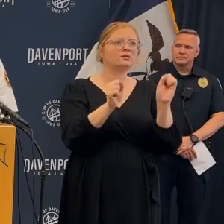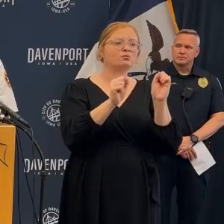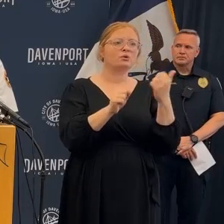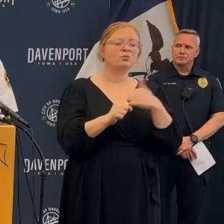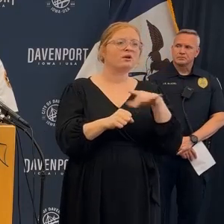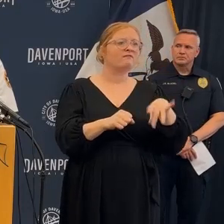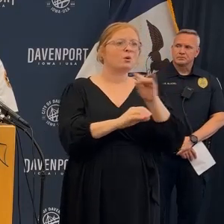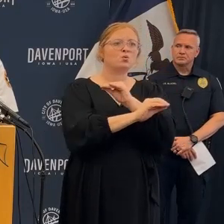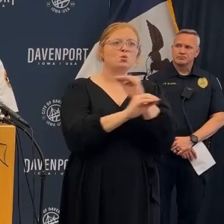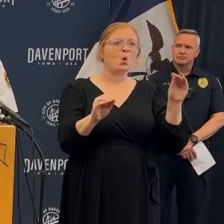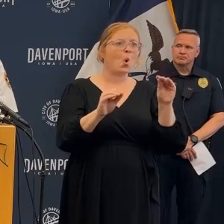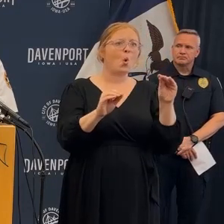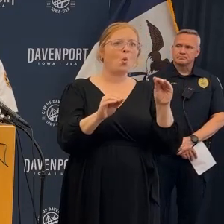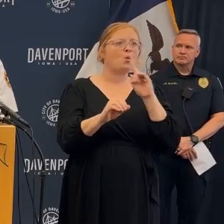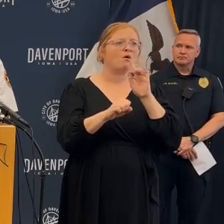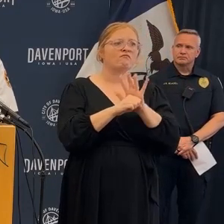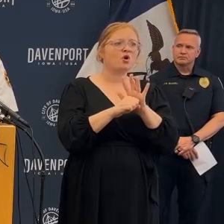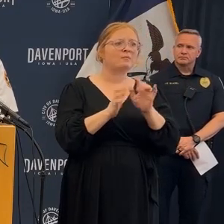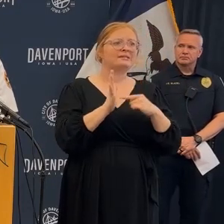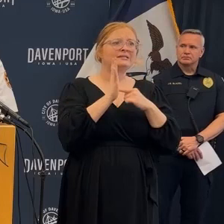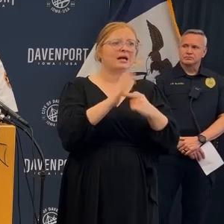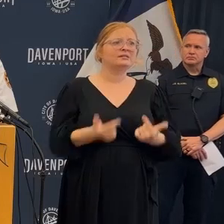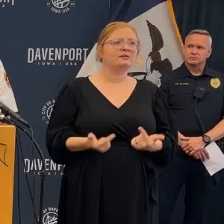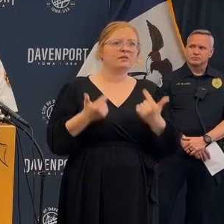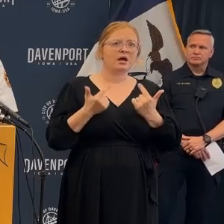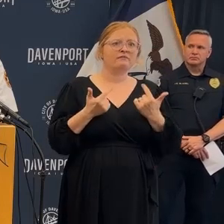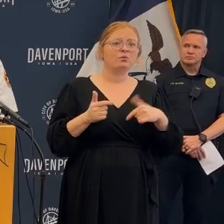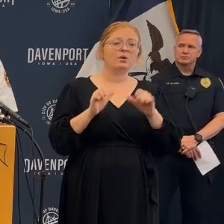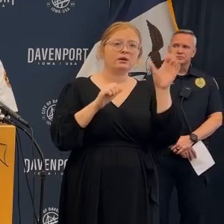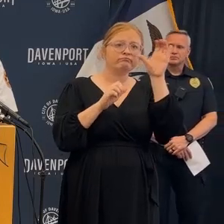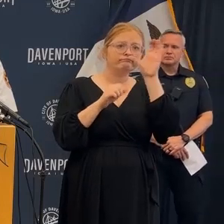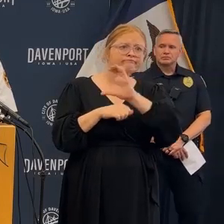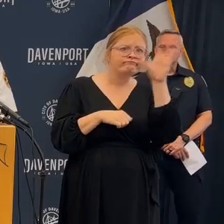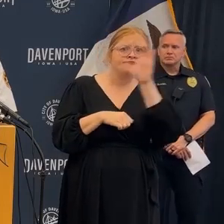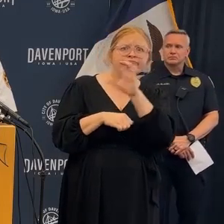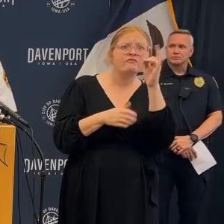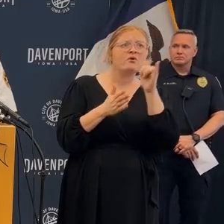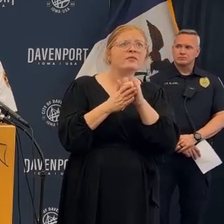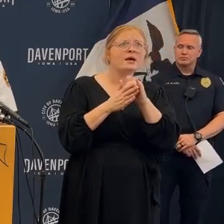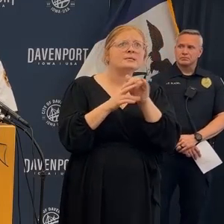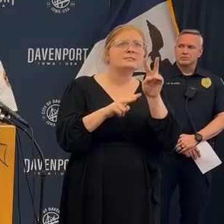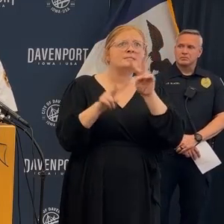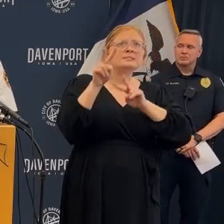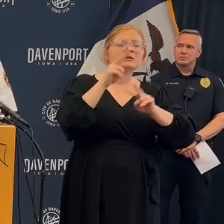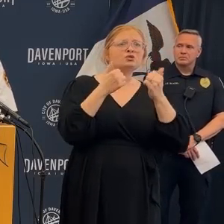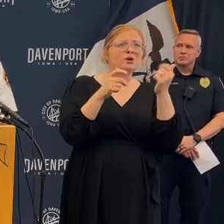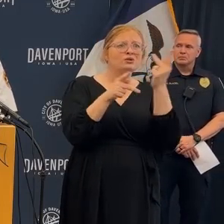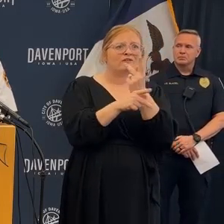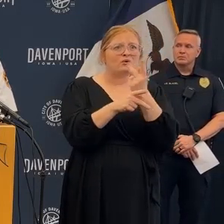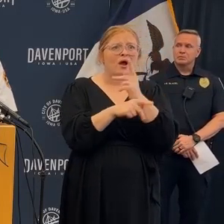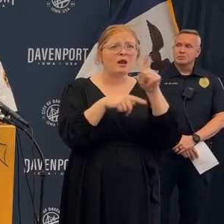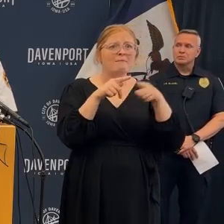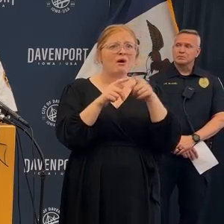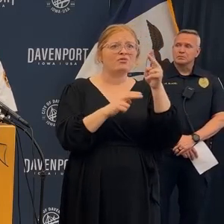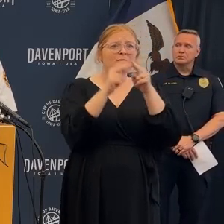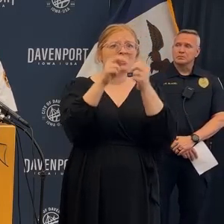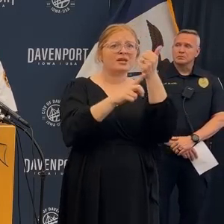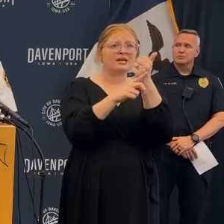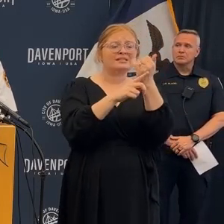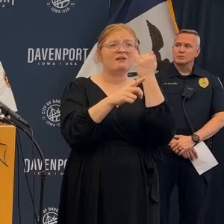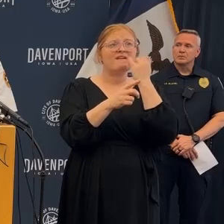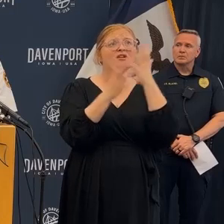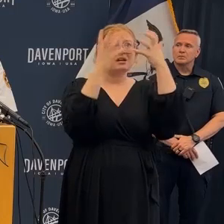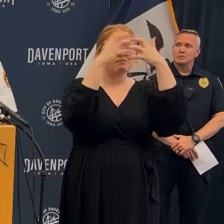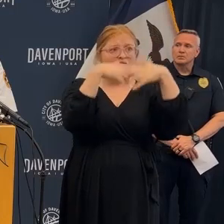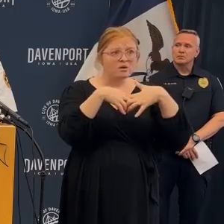trained rescuers, no confirmed viable signs of life were noted at that time. We continue to evaluate the structural stability of the building